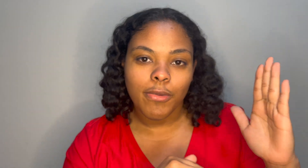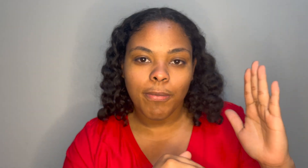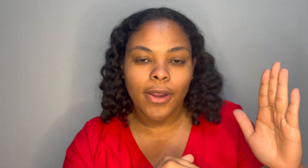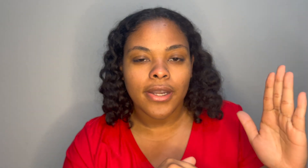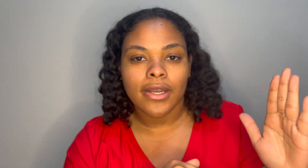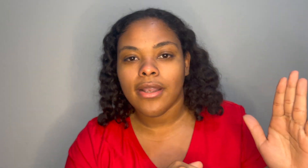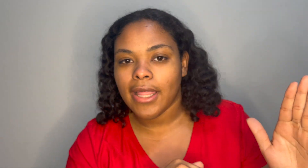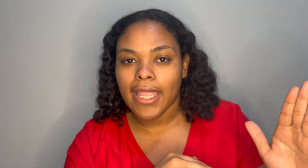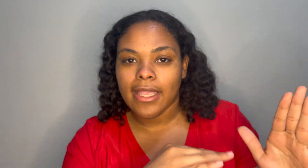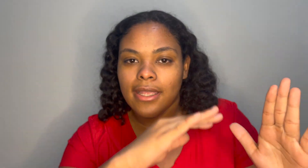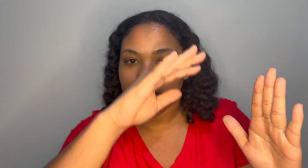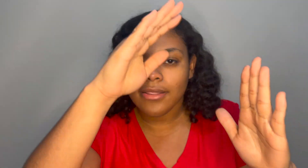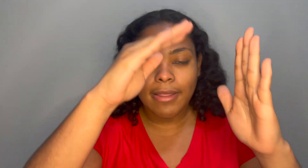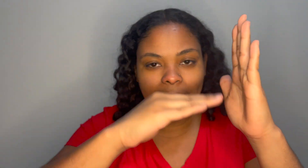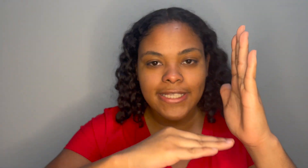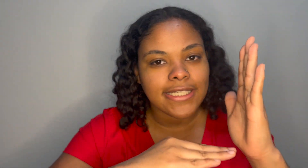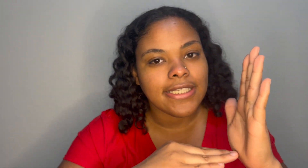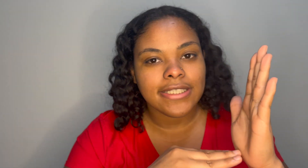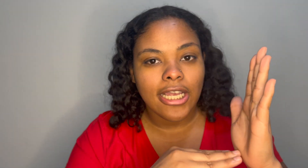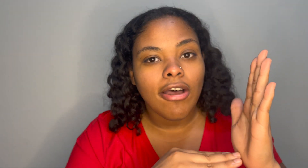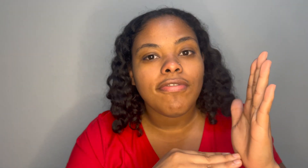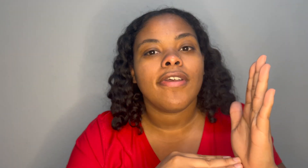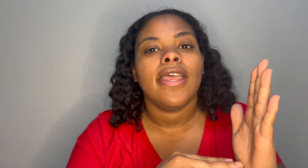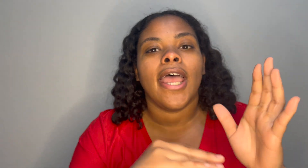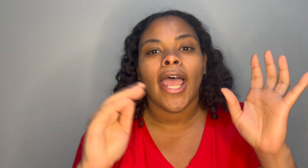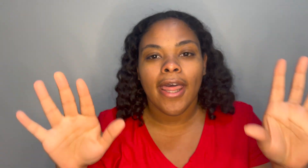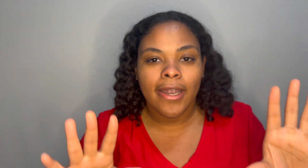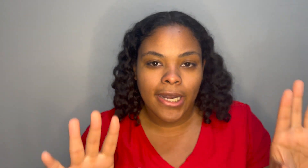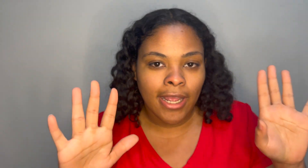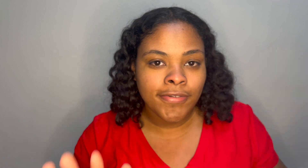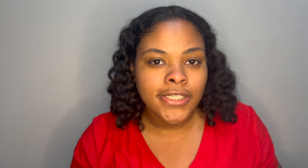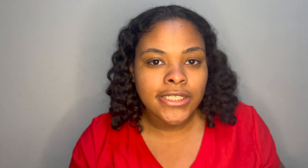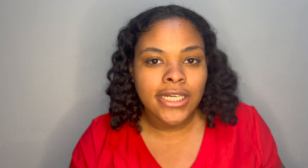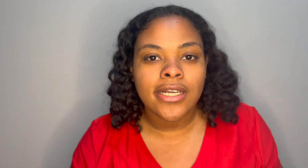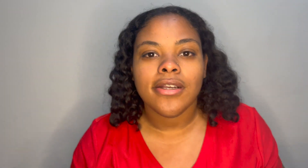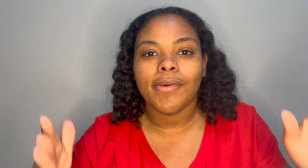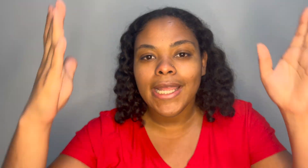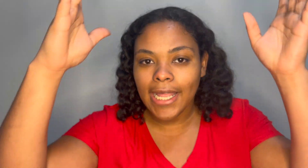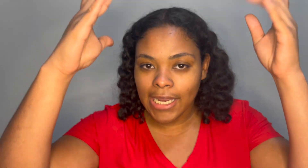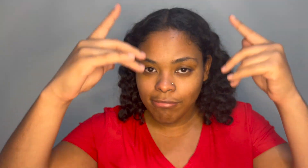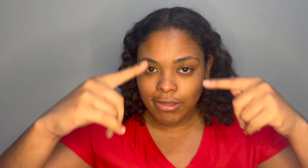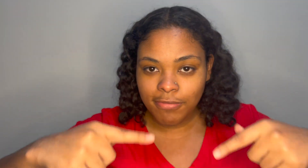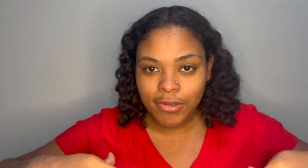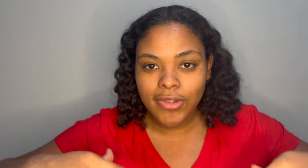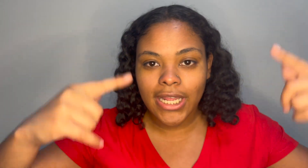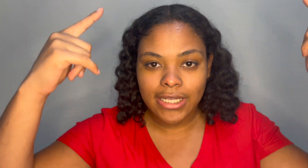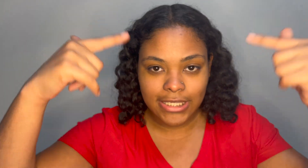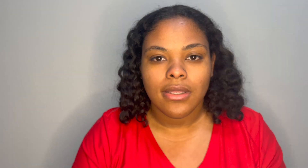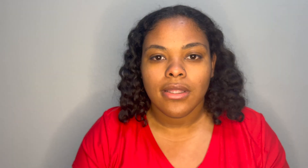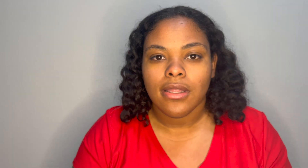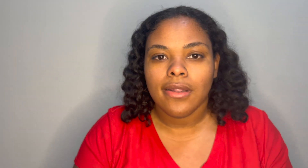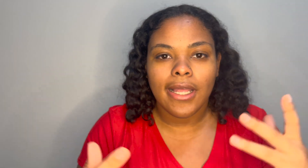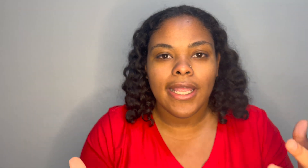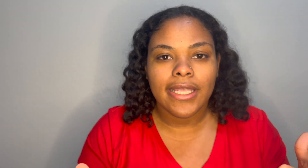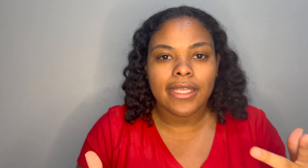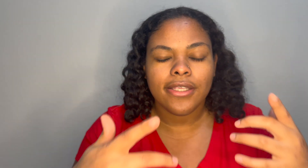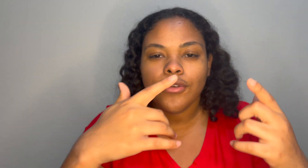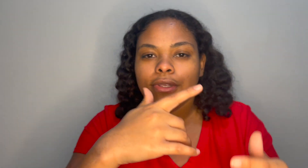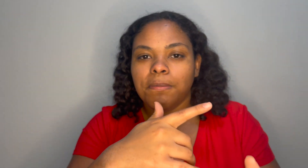your partner like the basic stuff and after you're done go ahead and review that list like you can